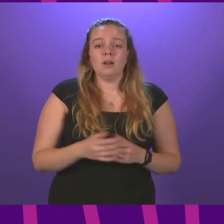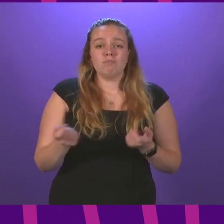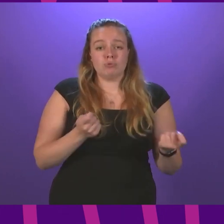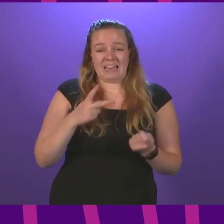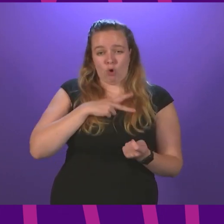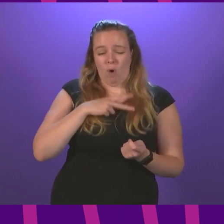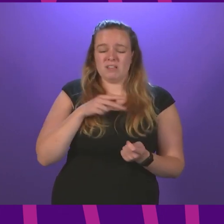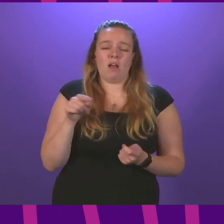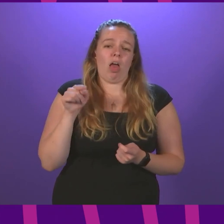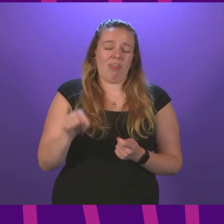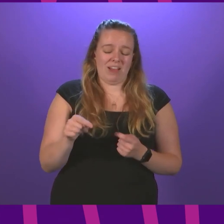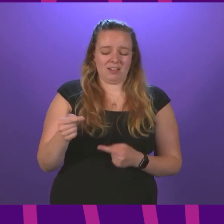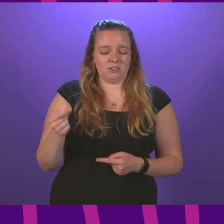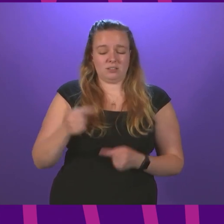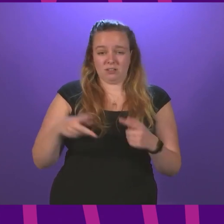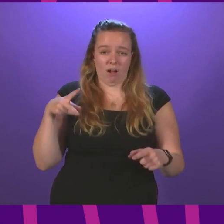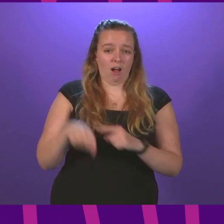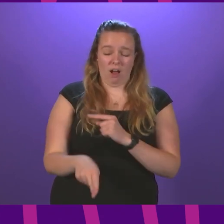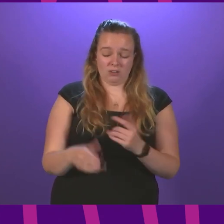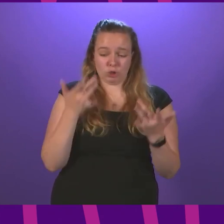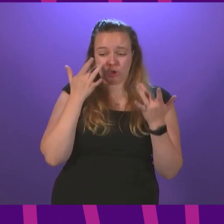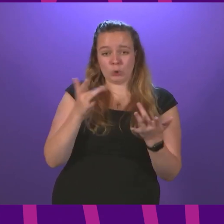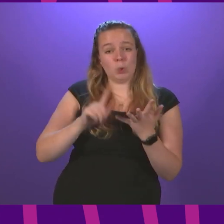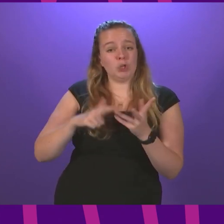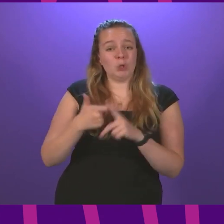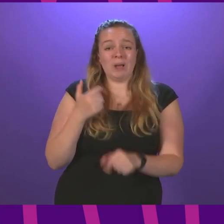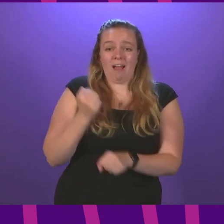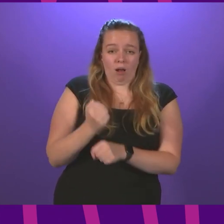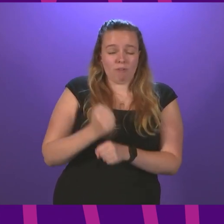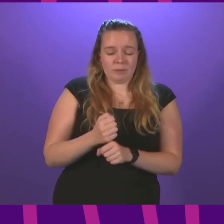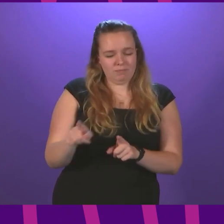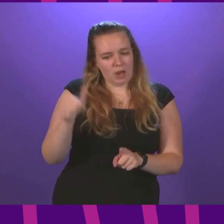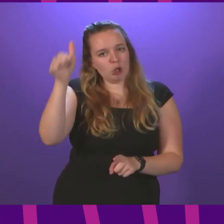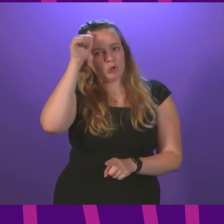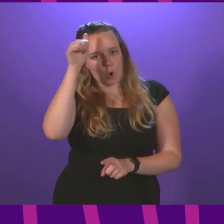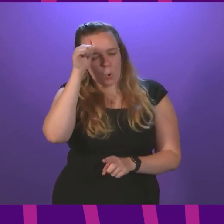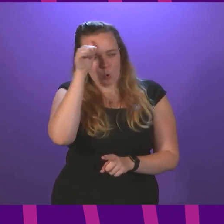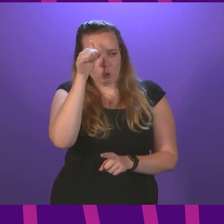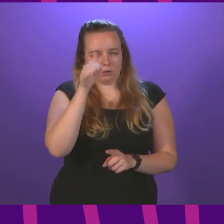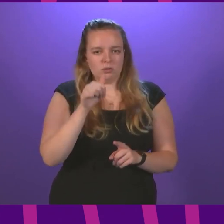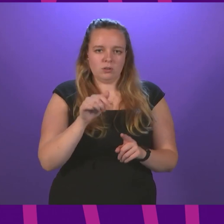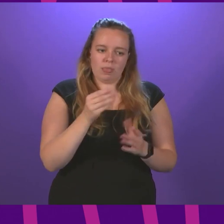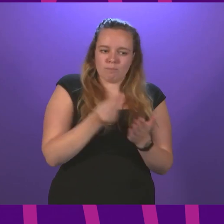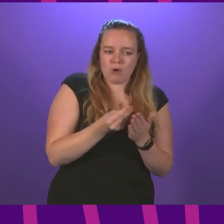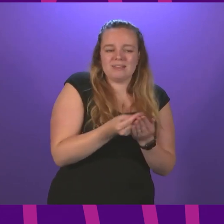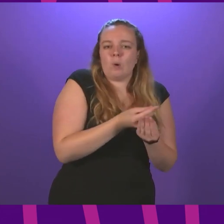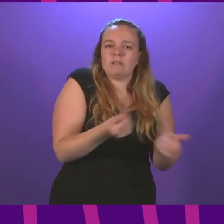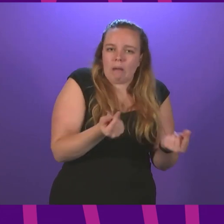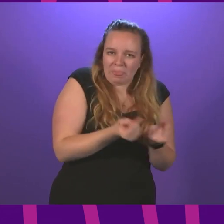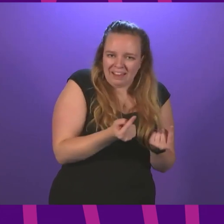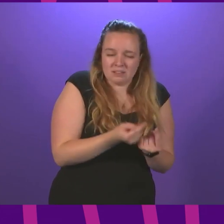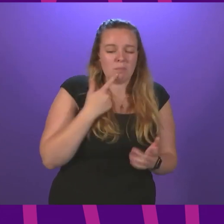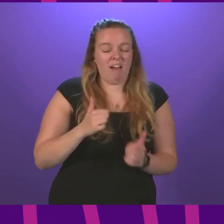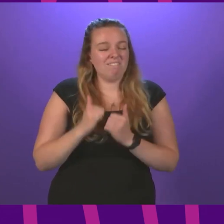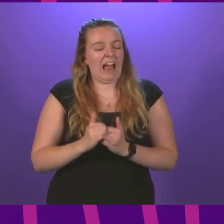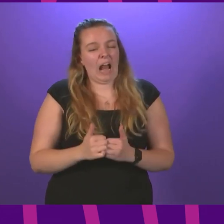This retrogressive cut is symbolic of a UK government that knows the price of some things, but the value of